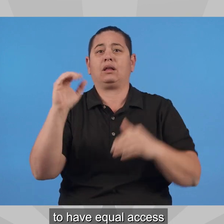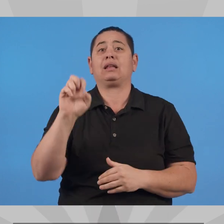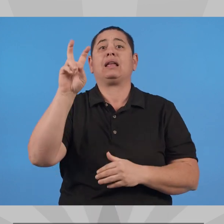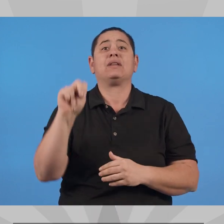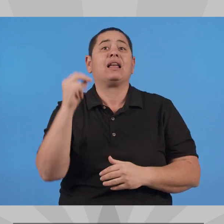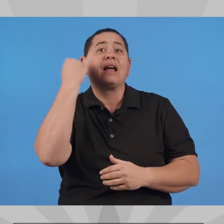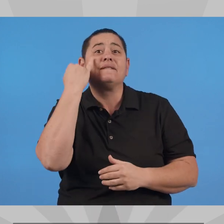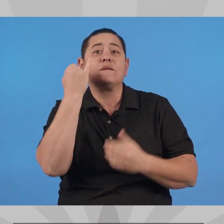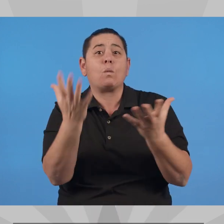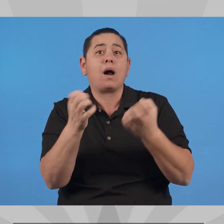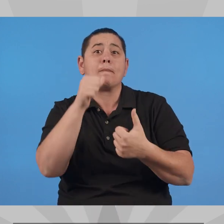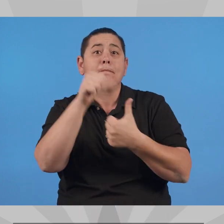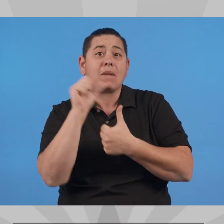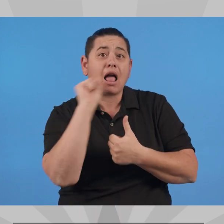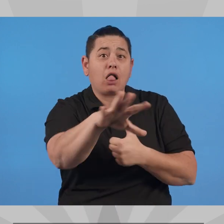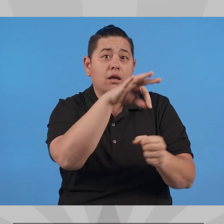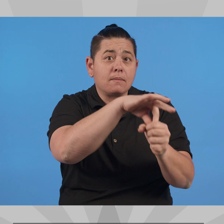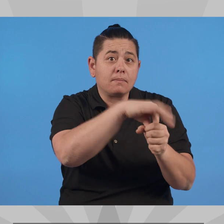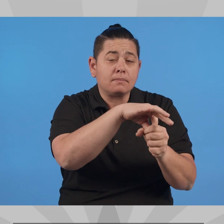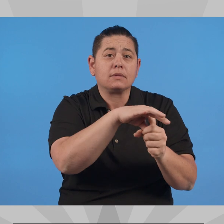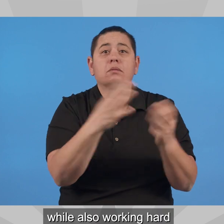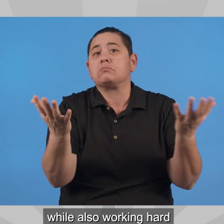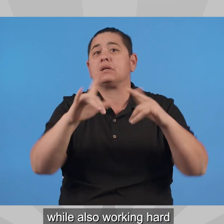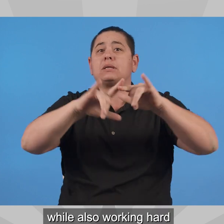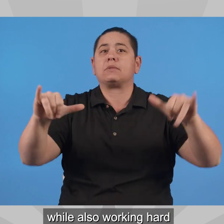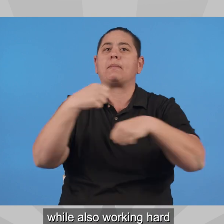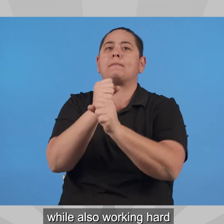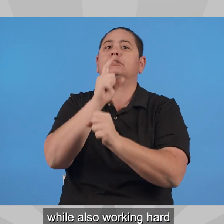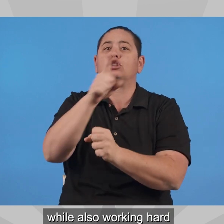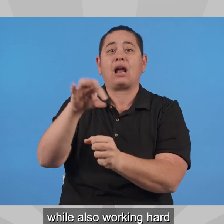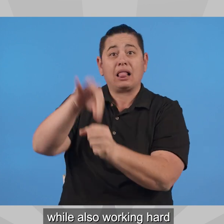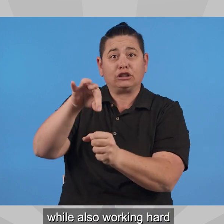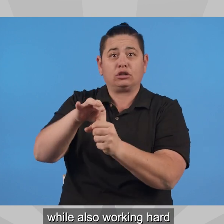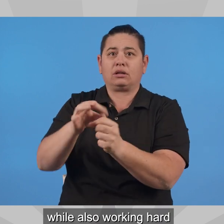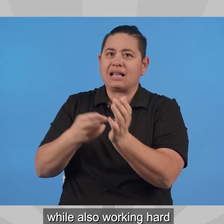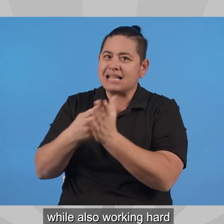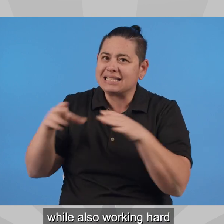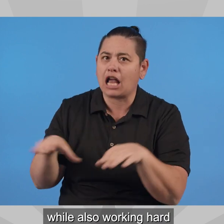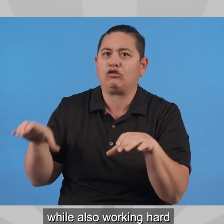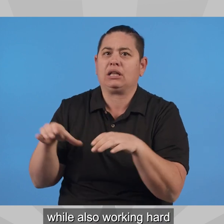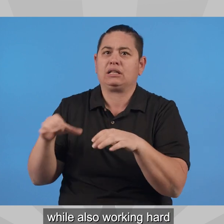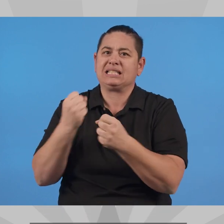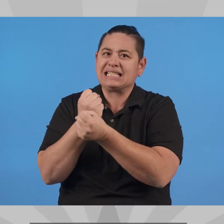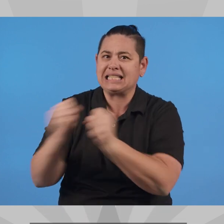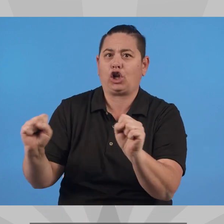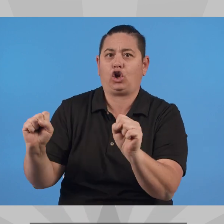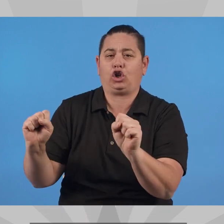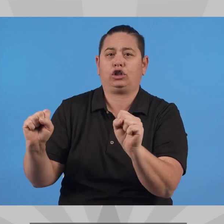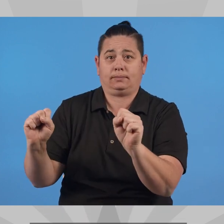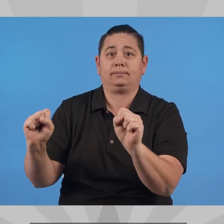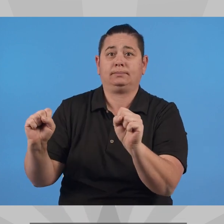including the option to vote by mail, while also working hard to maintain the integrity and